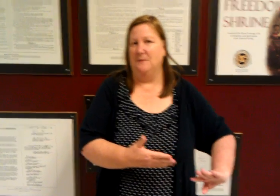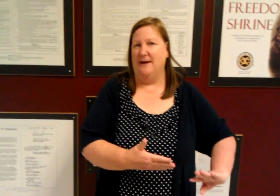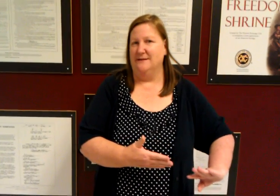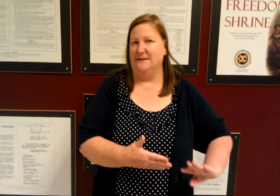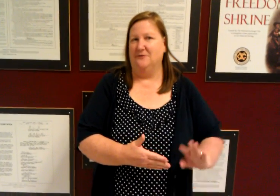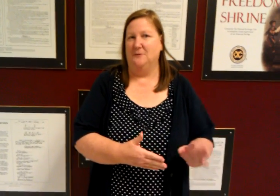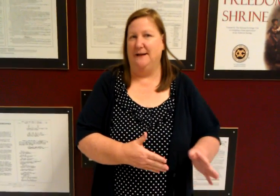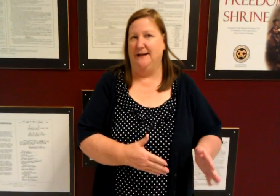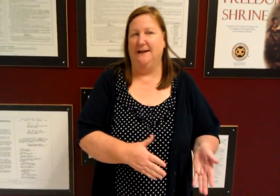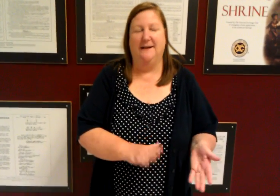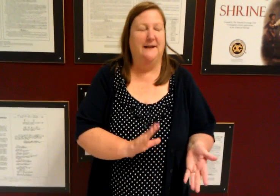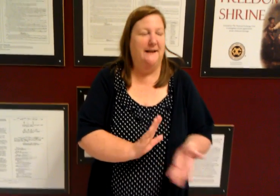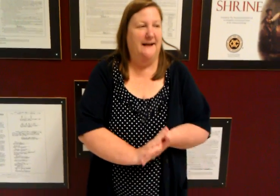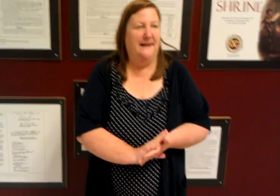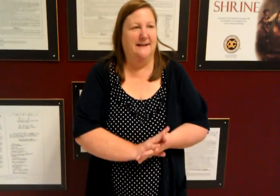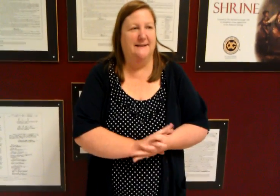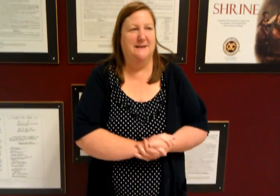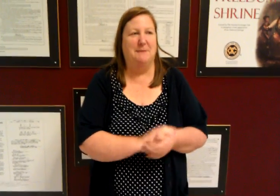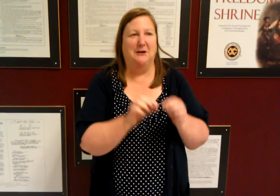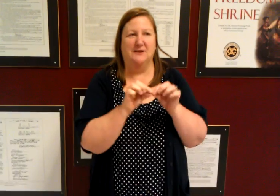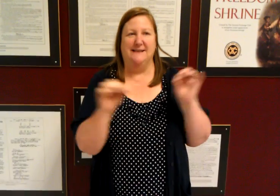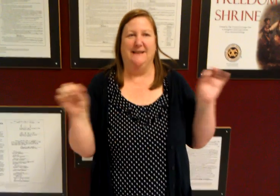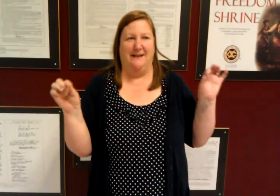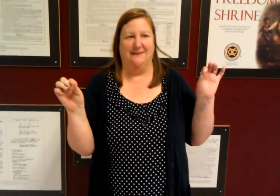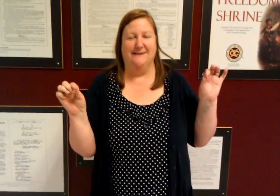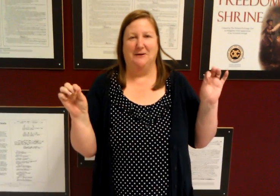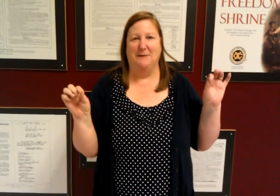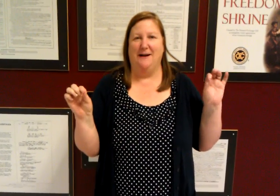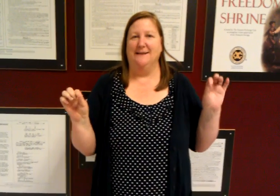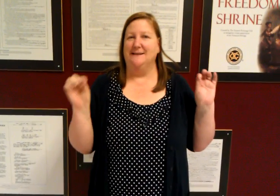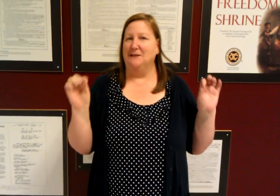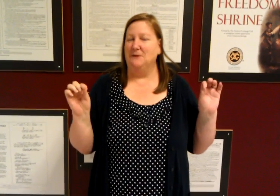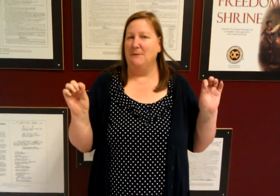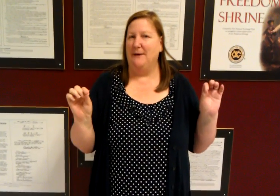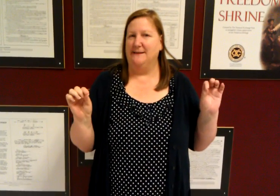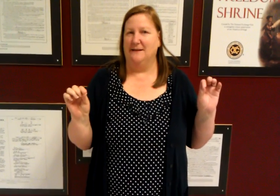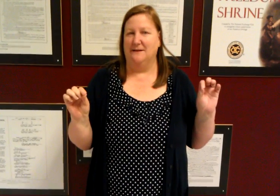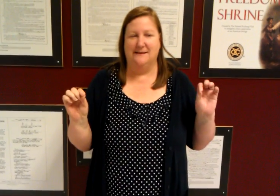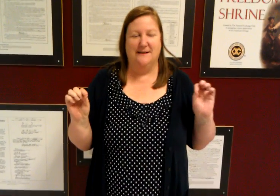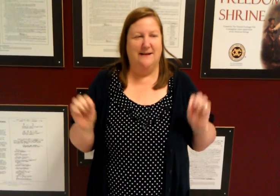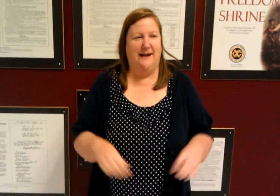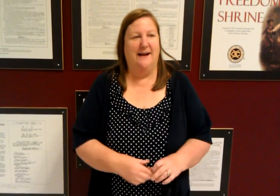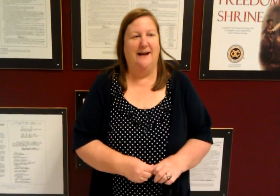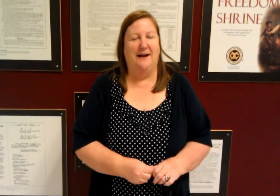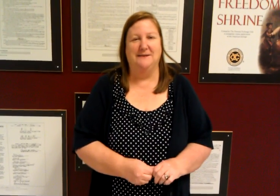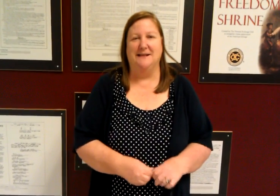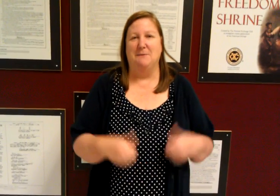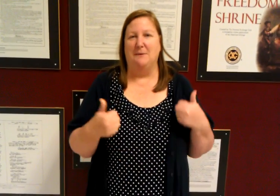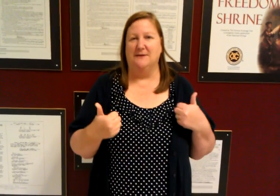the best for me and my grazini so I'm kind of sticking with my basics and I have to say my most